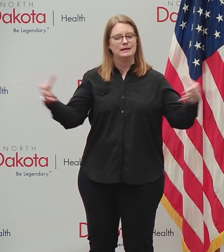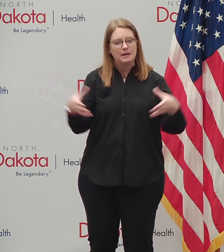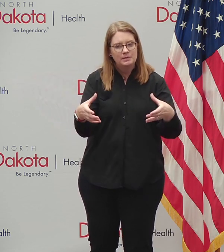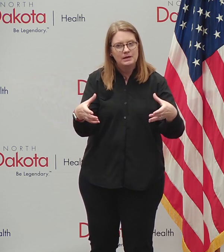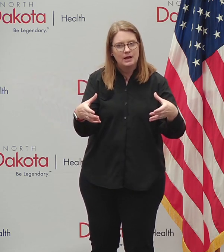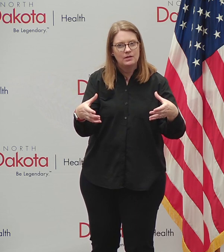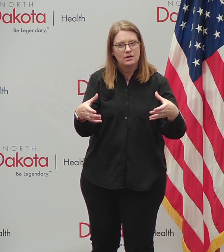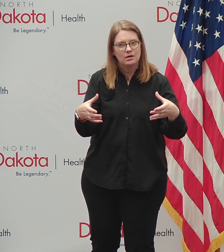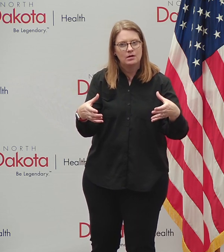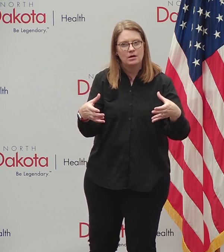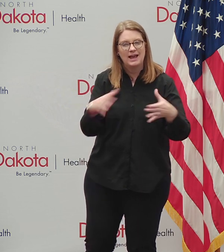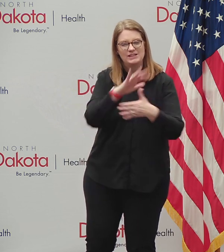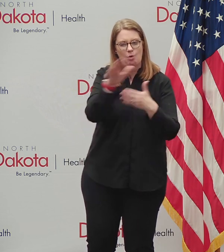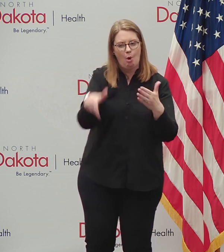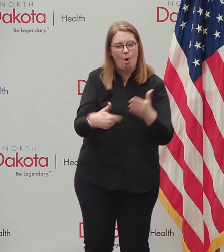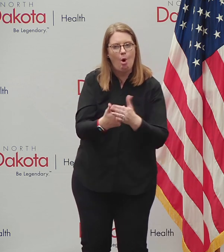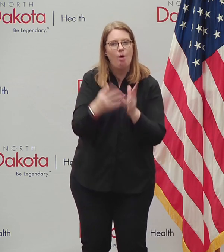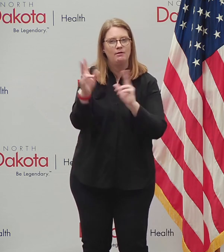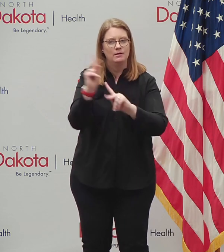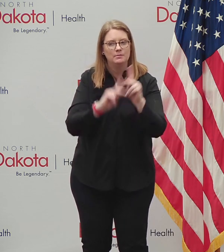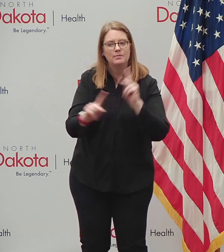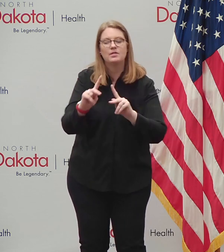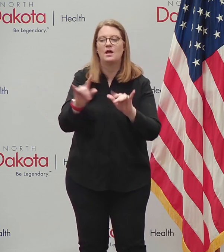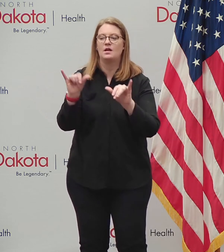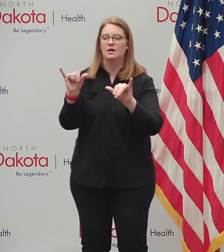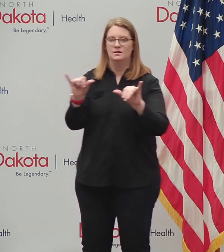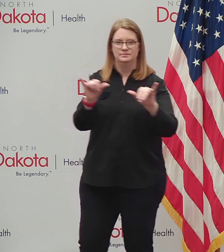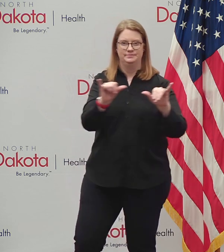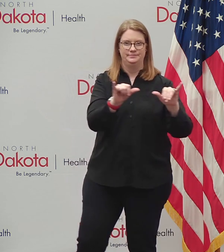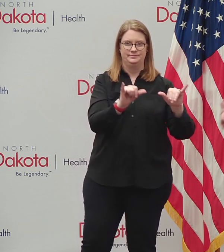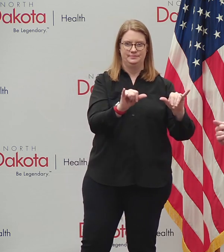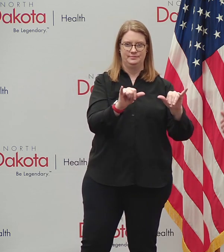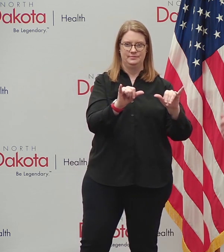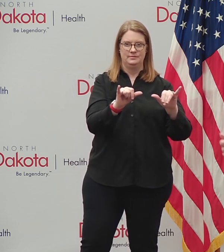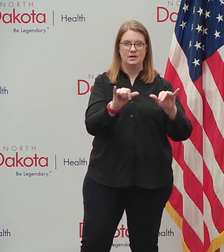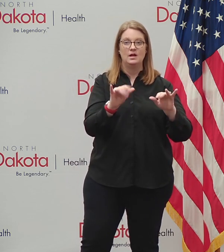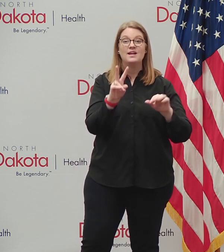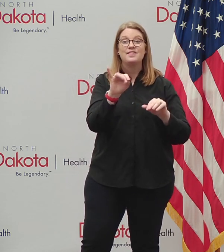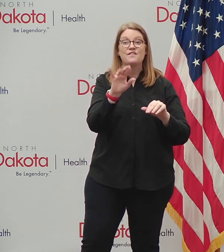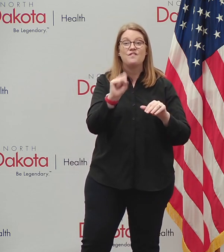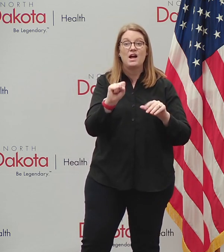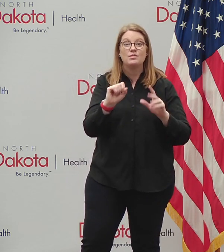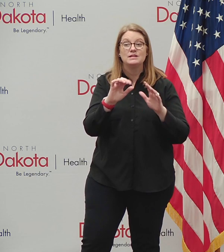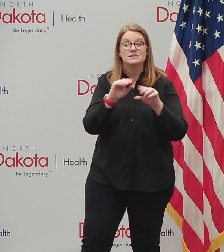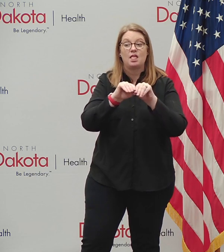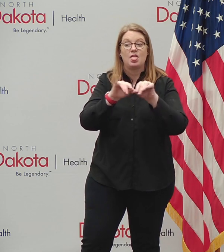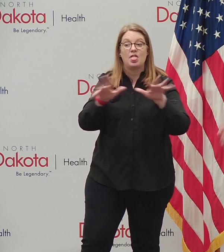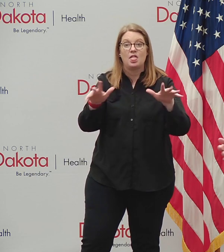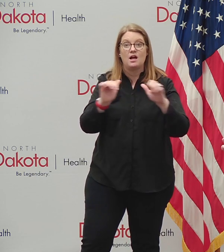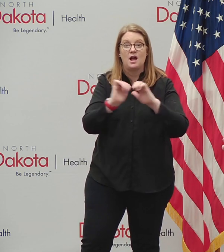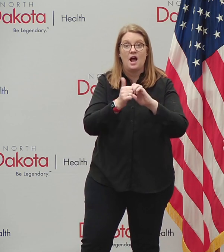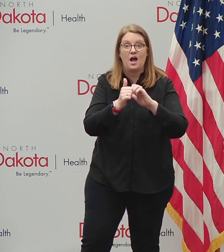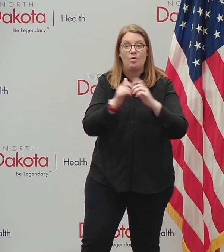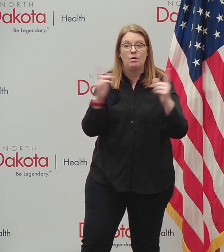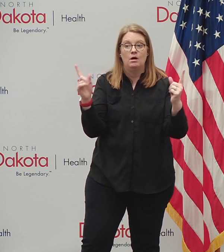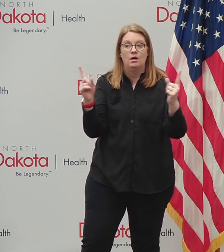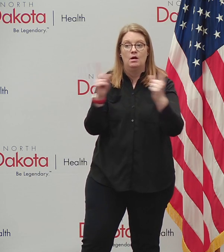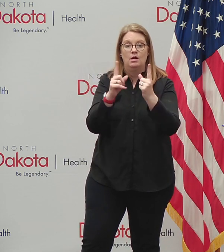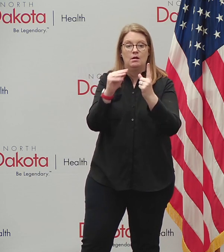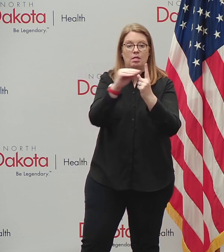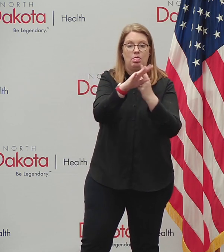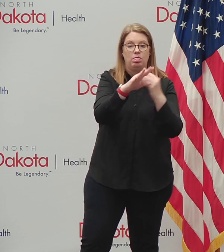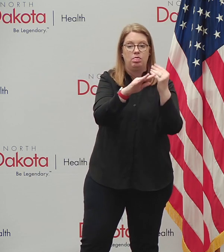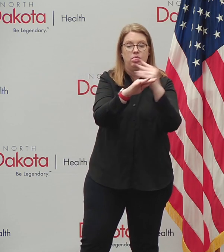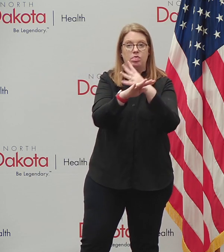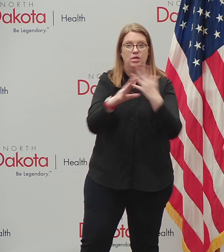as humans that this, uh, virus can only be transmitted from human to human contact. And our behavior matters should be a